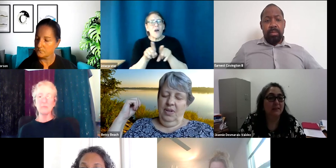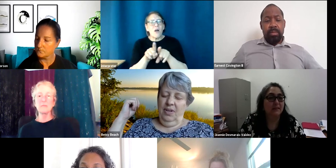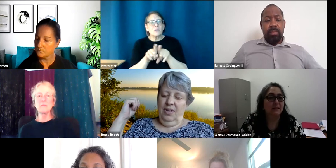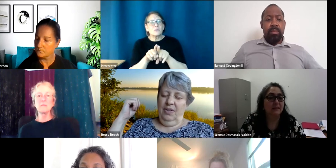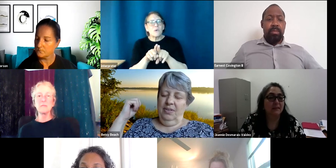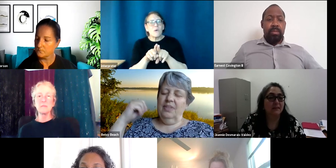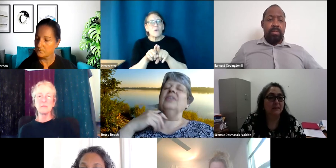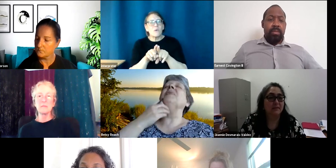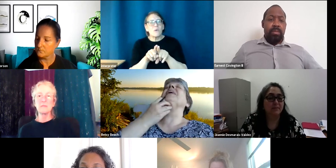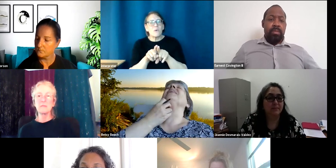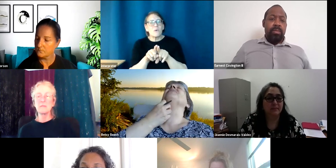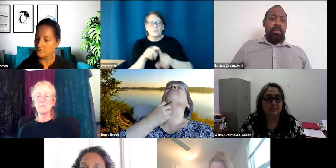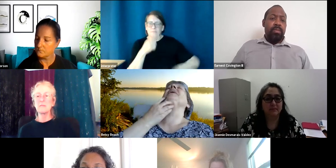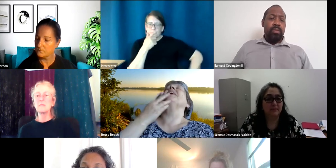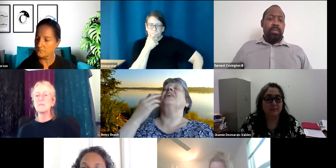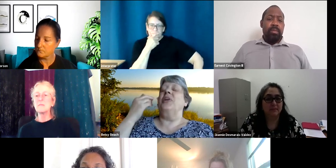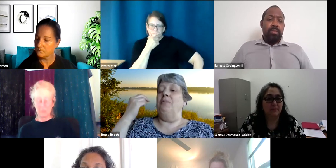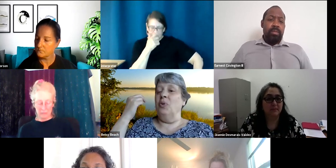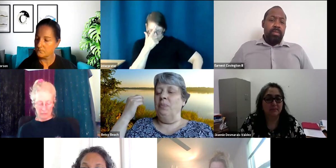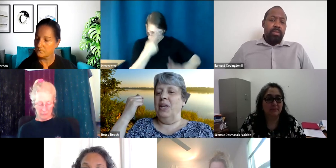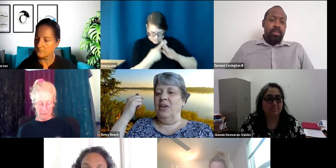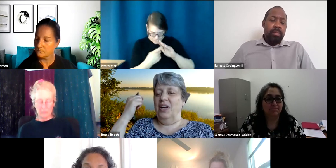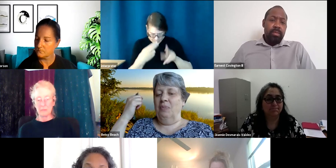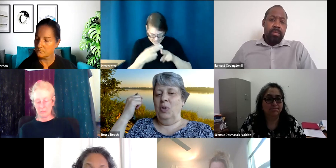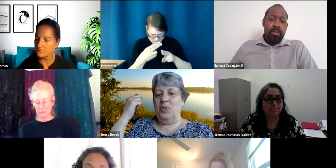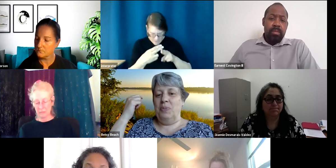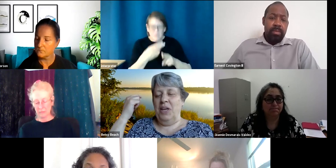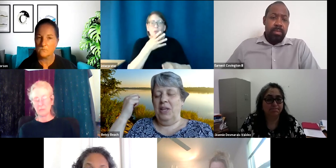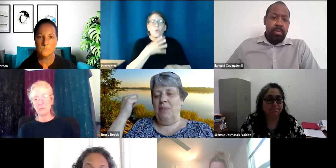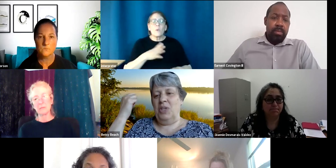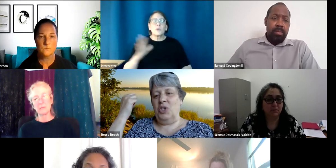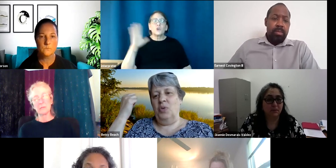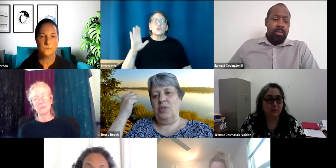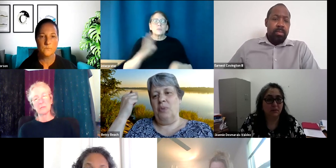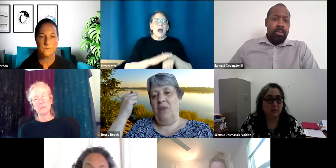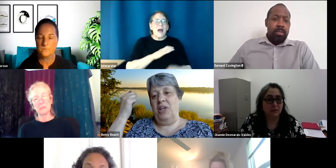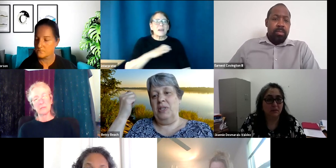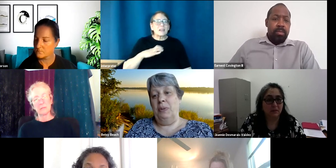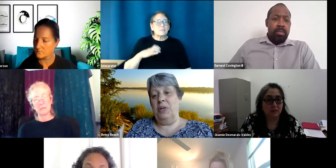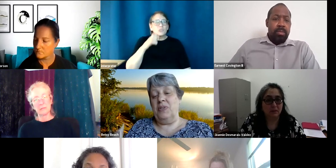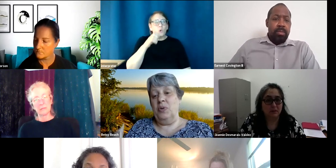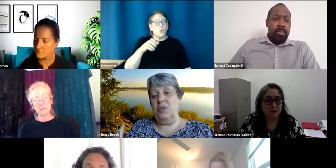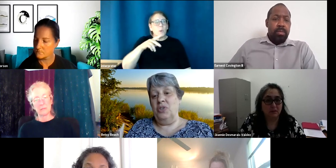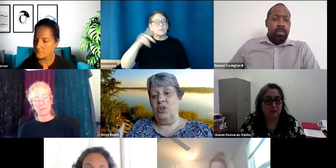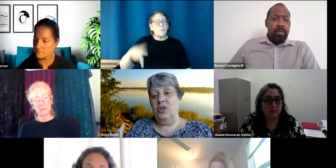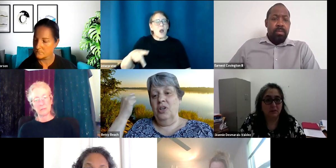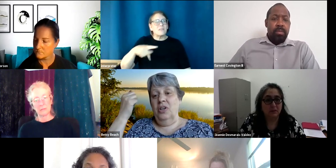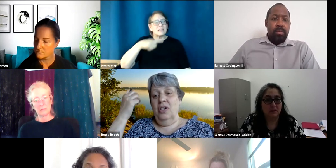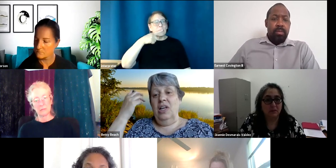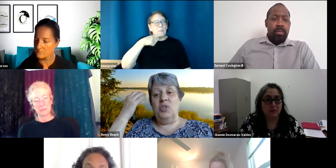Also, oh my gosh, I'm blanking on her name. The woman who used to be on the commission who was a Providence public school teacher. He,